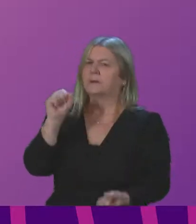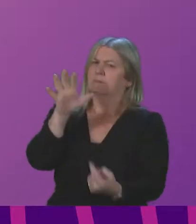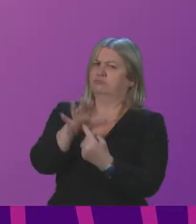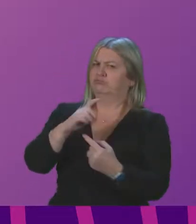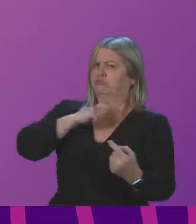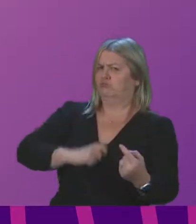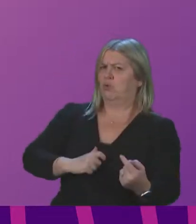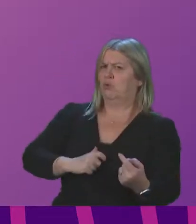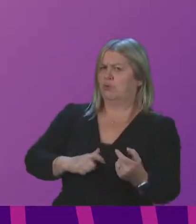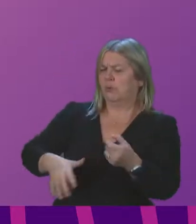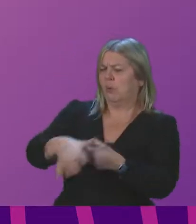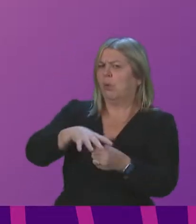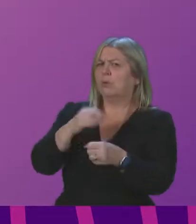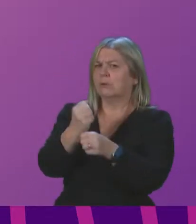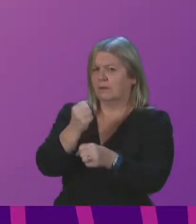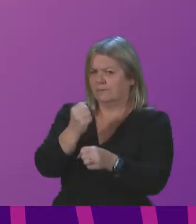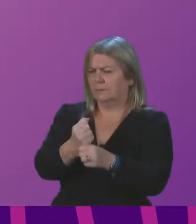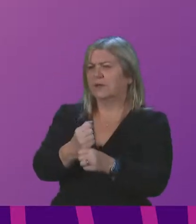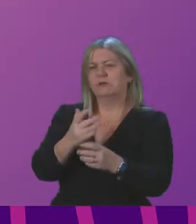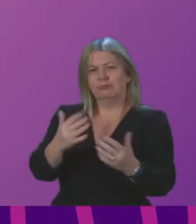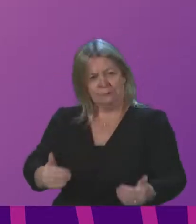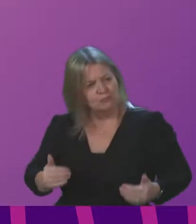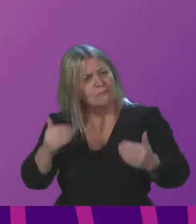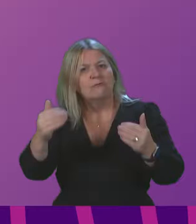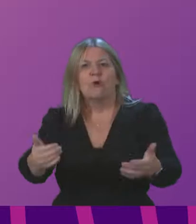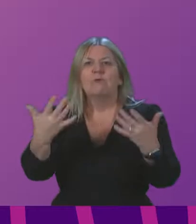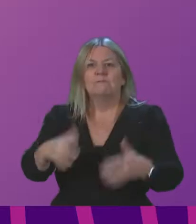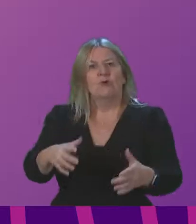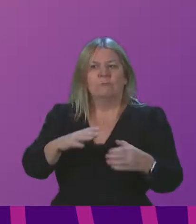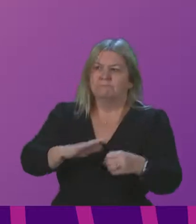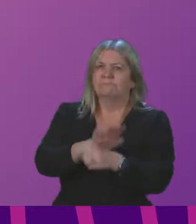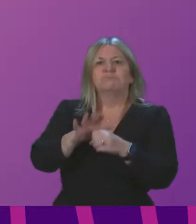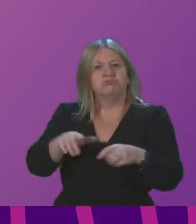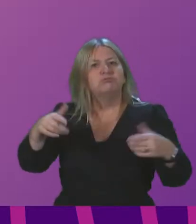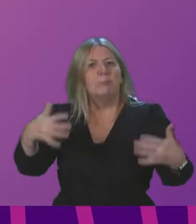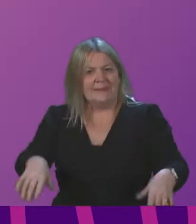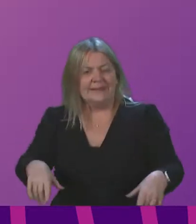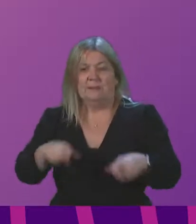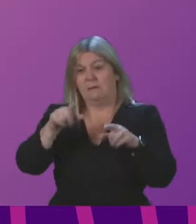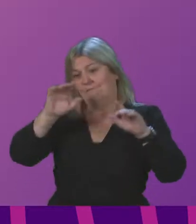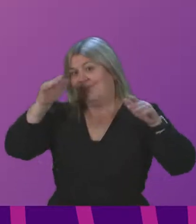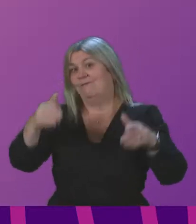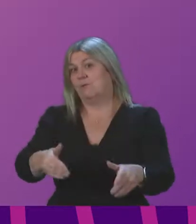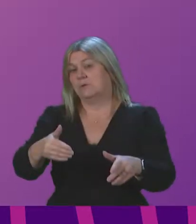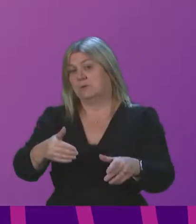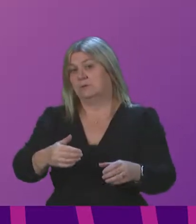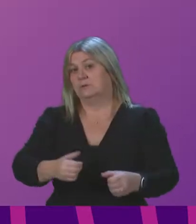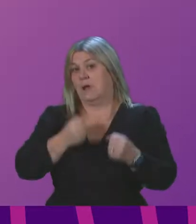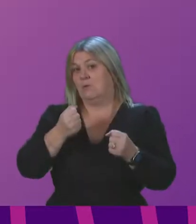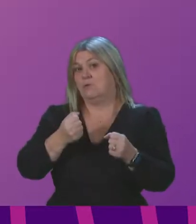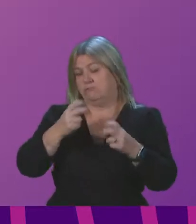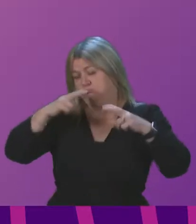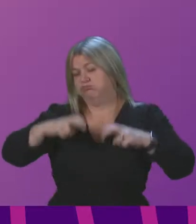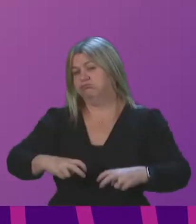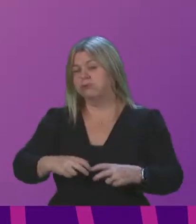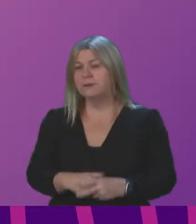will play in driving recovery from the pandemic. This was the focus of the committee's pre-budget scrutiny. The experience of the